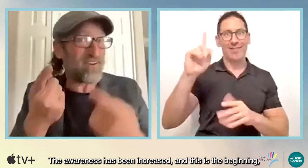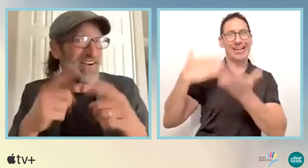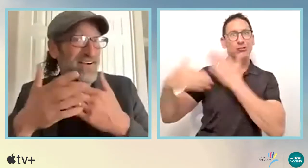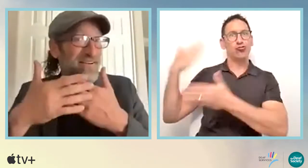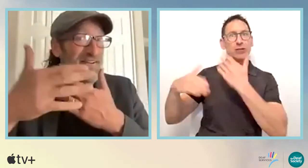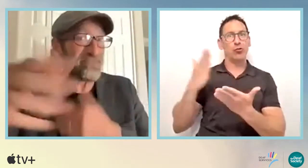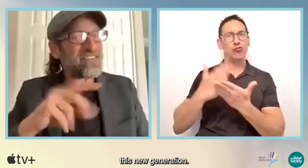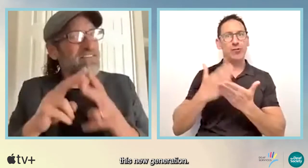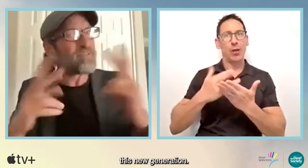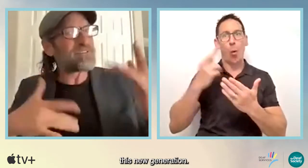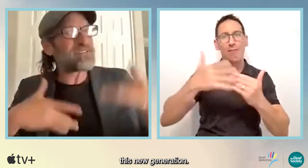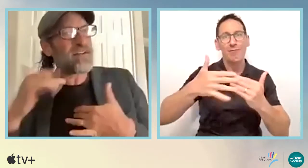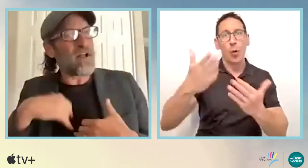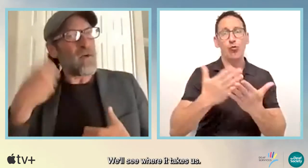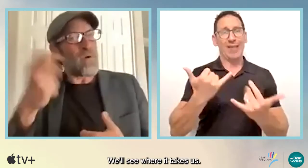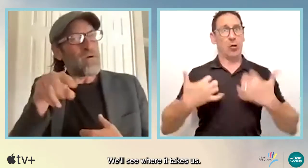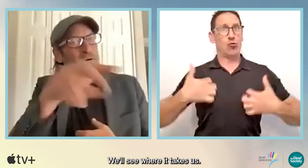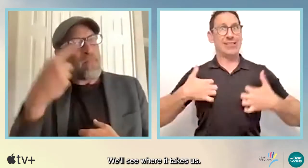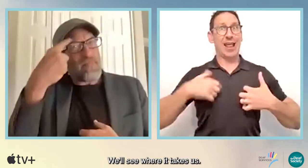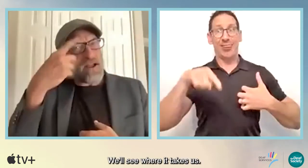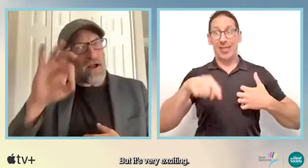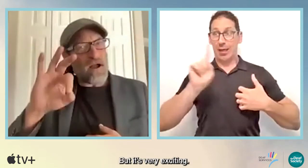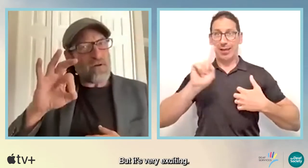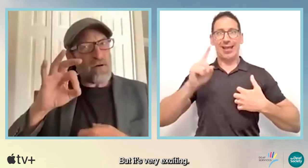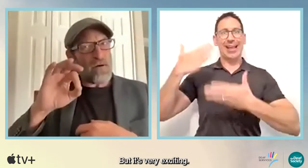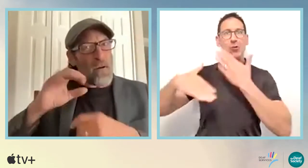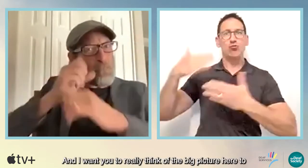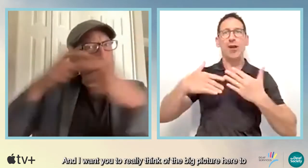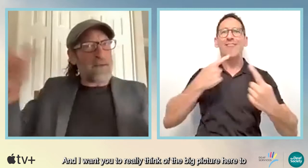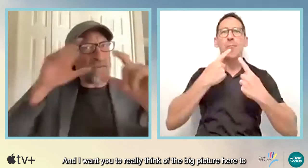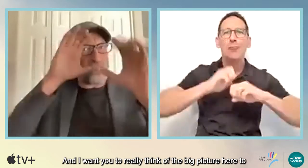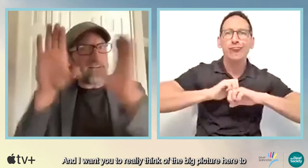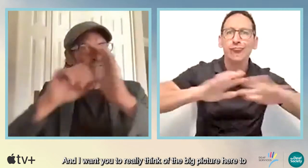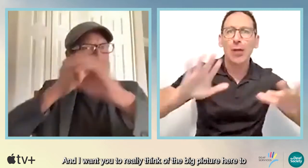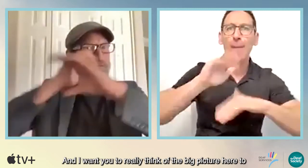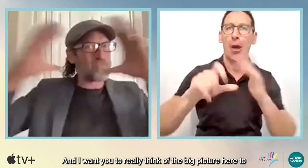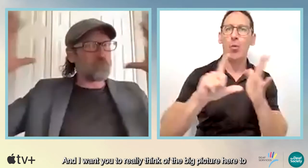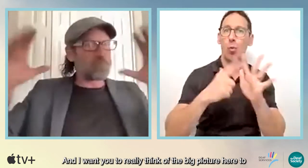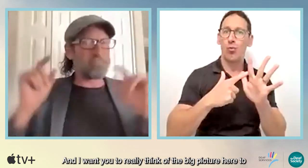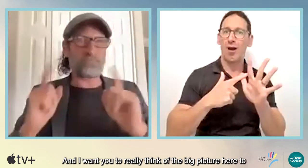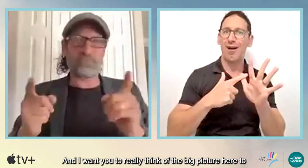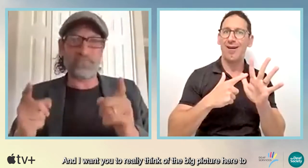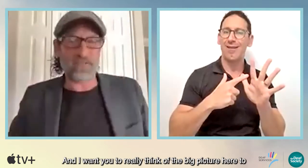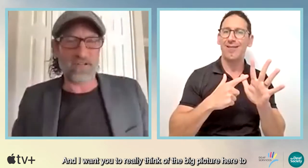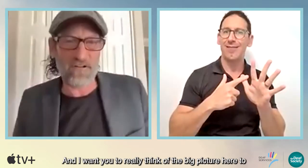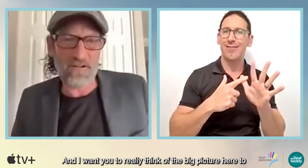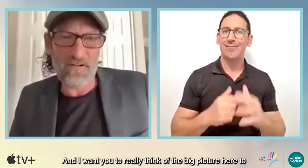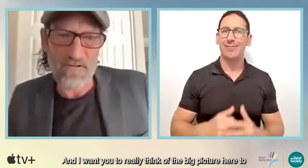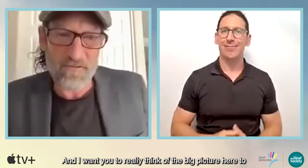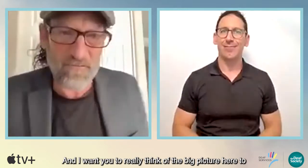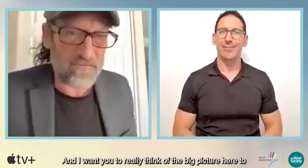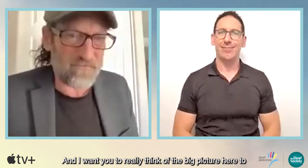beginning. This new generation, we'll see where it takes us. But it's very exciting. And I want you to really think of the big picture here.